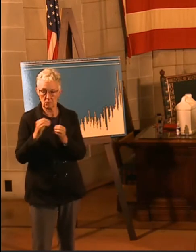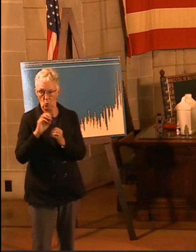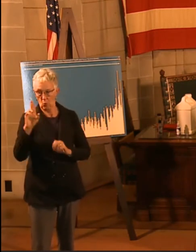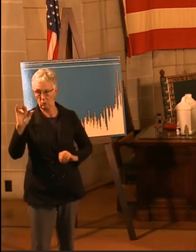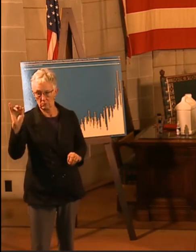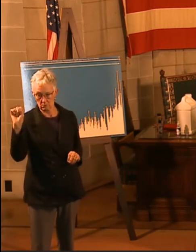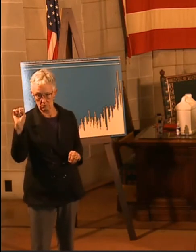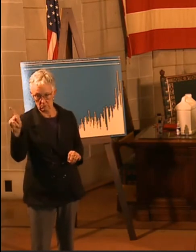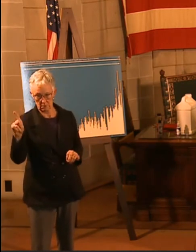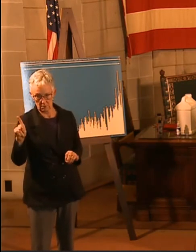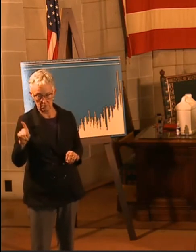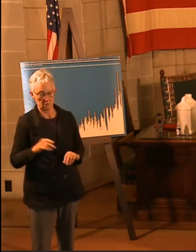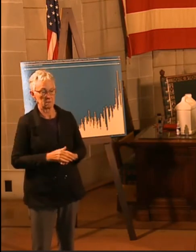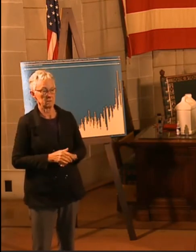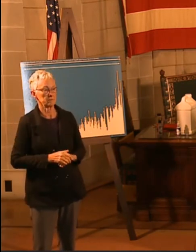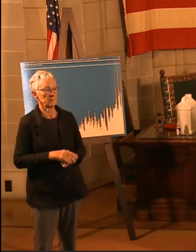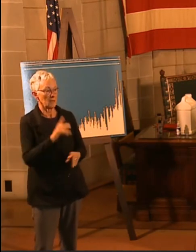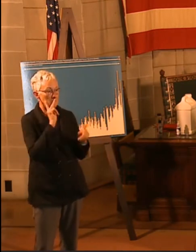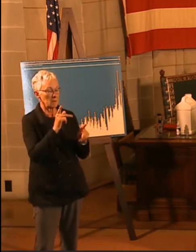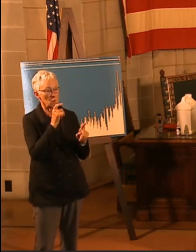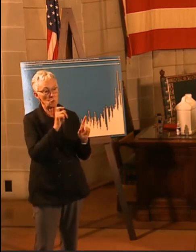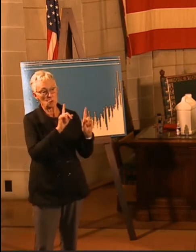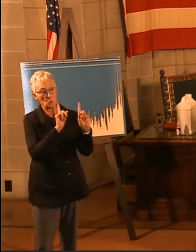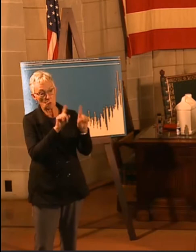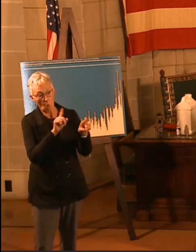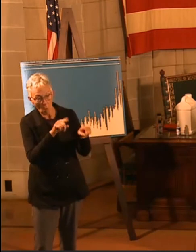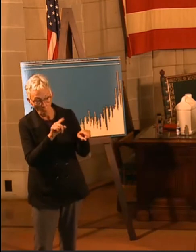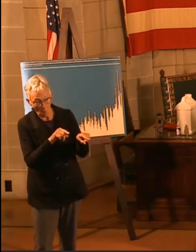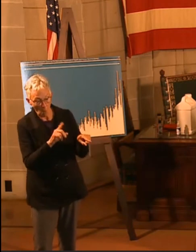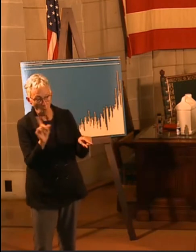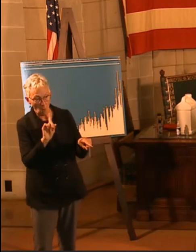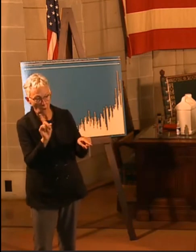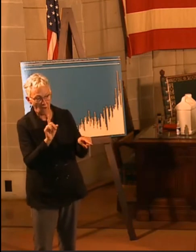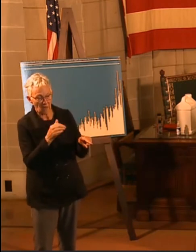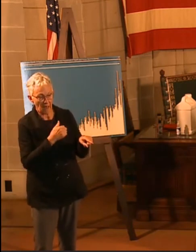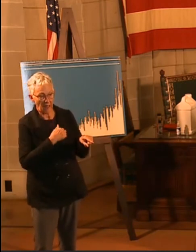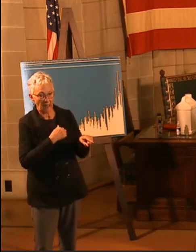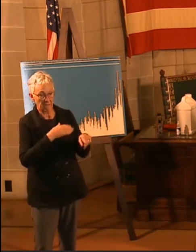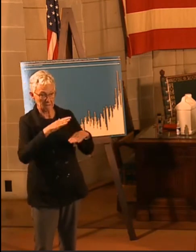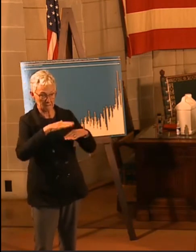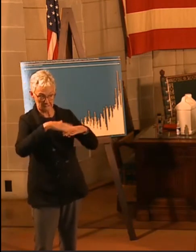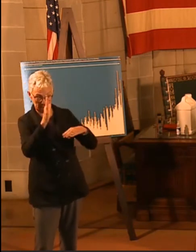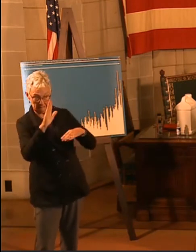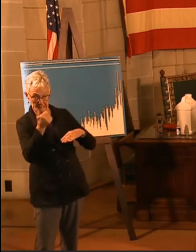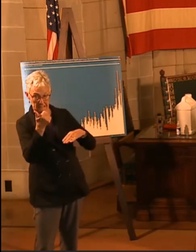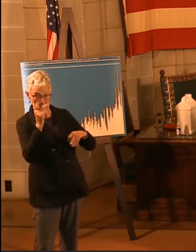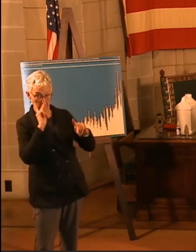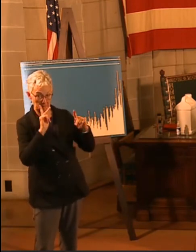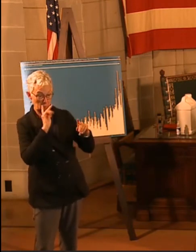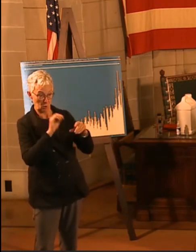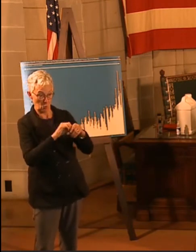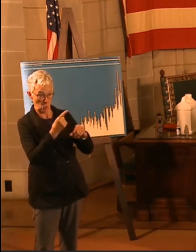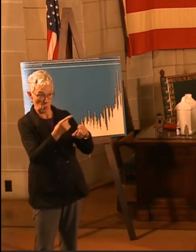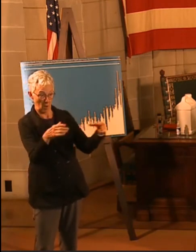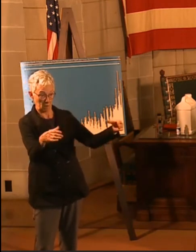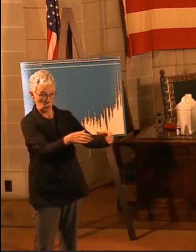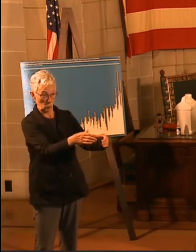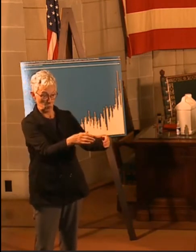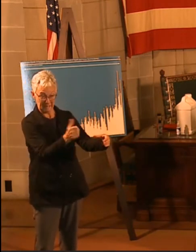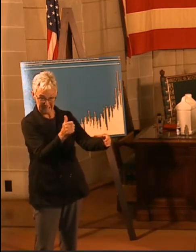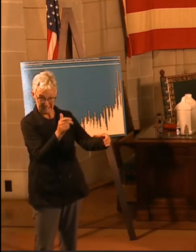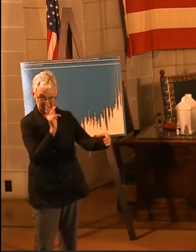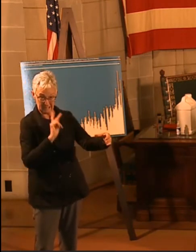People who frequented events and venues where there were crowds of more than ten people. In one study, people who had been in those